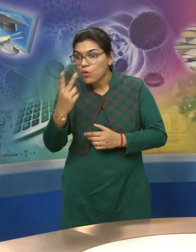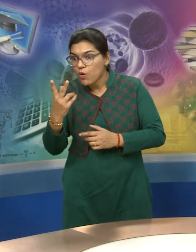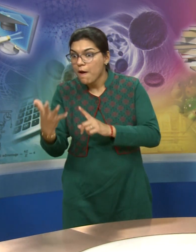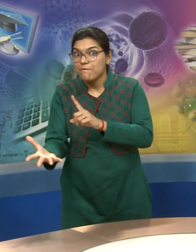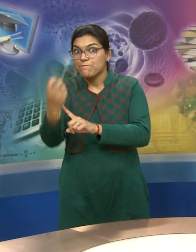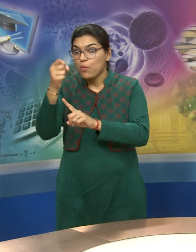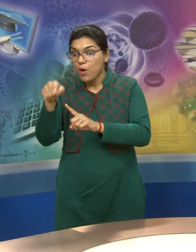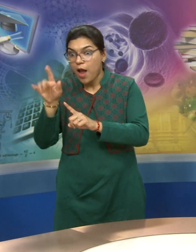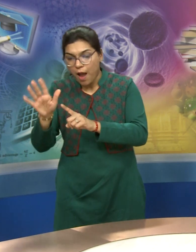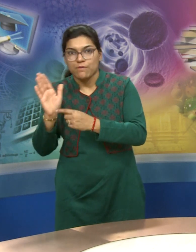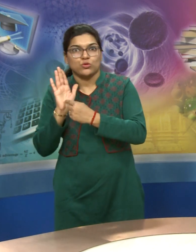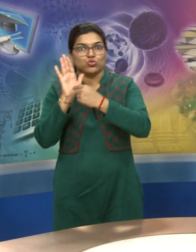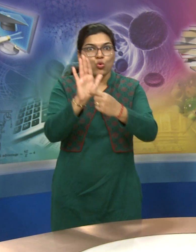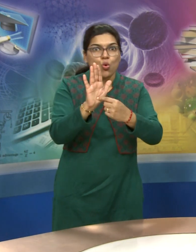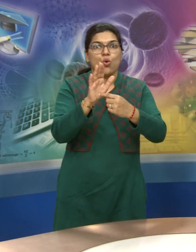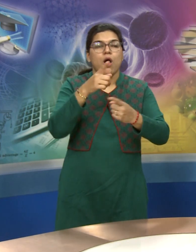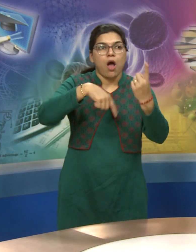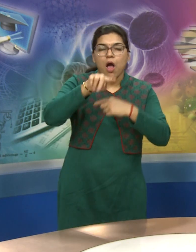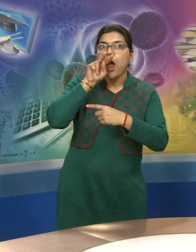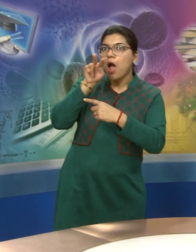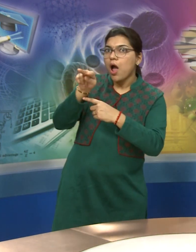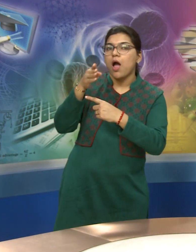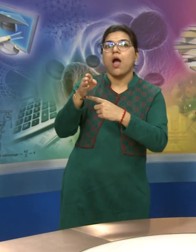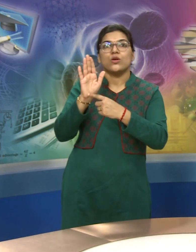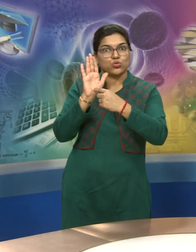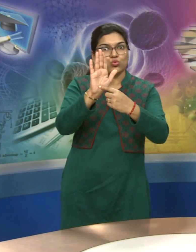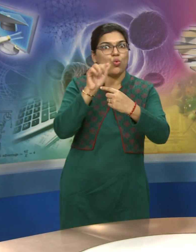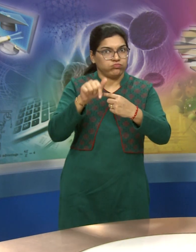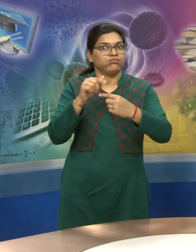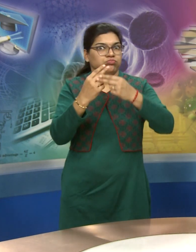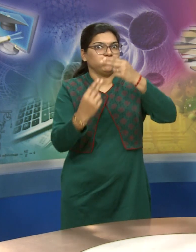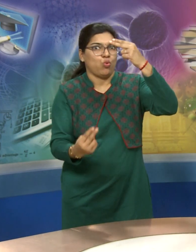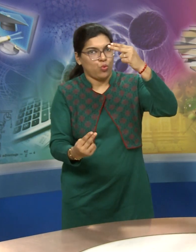5 expository and factual texts